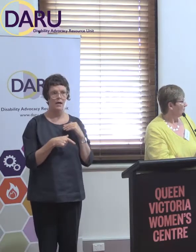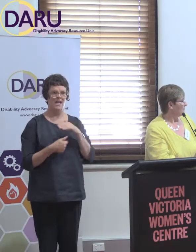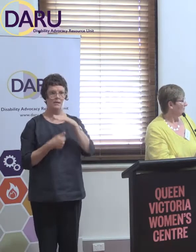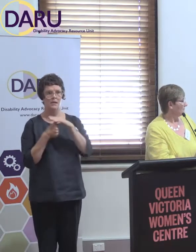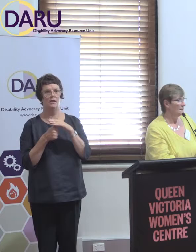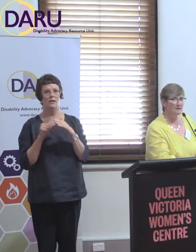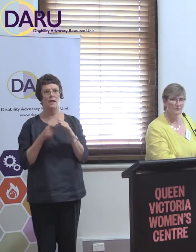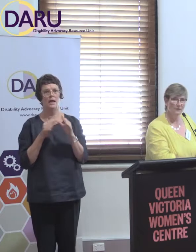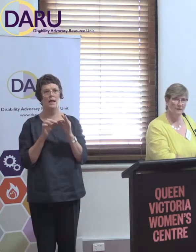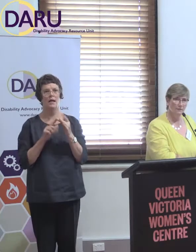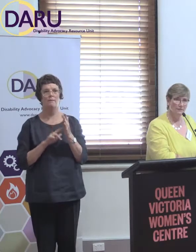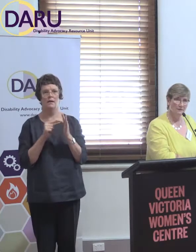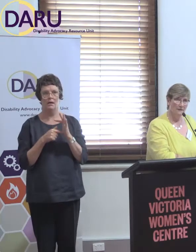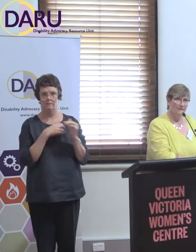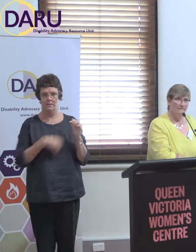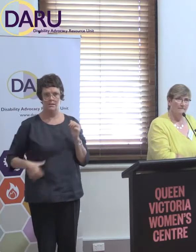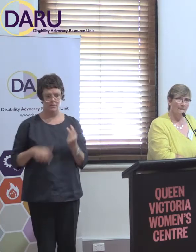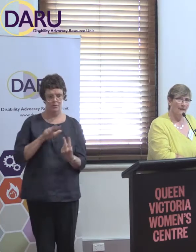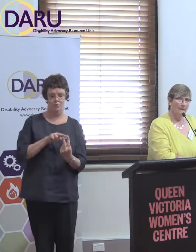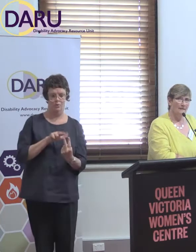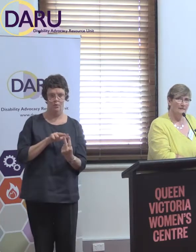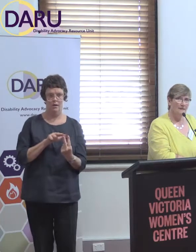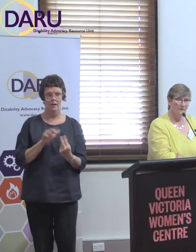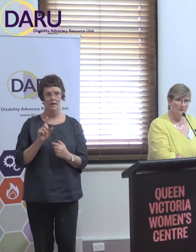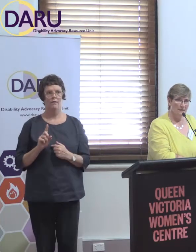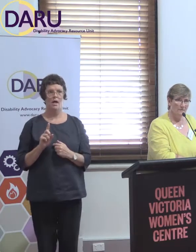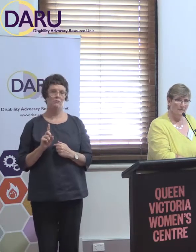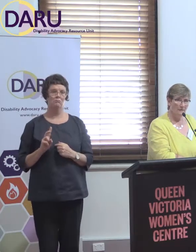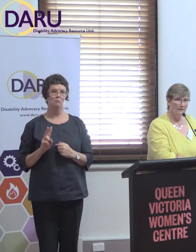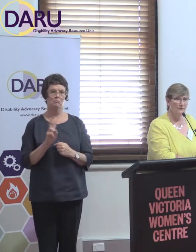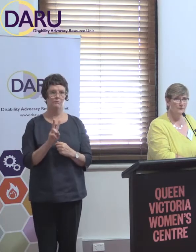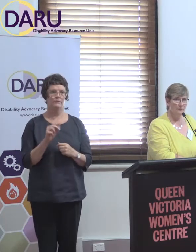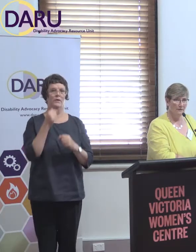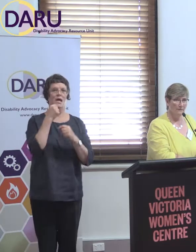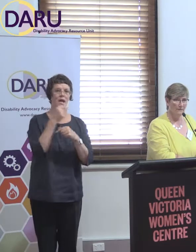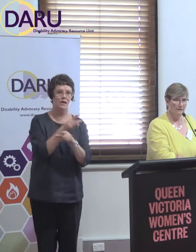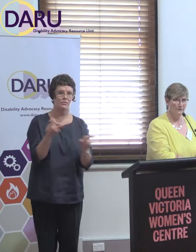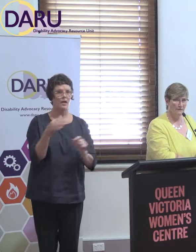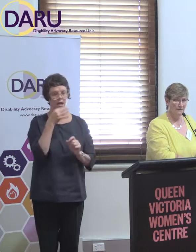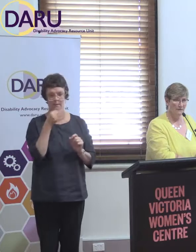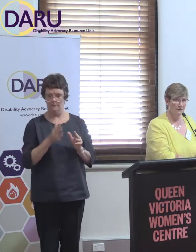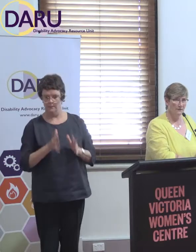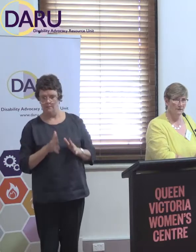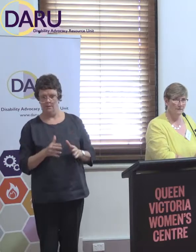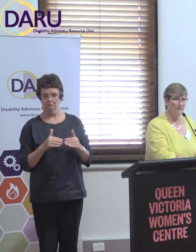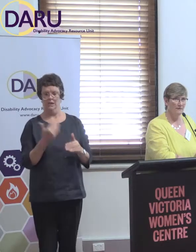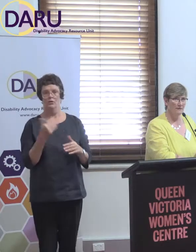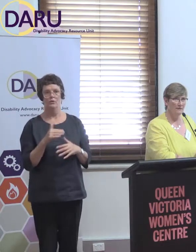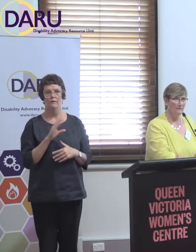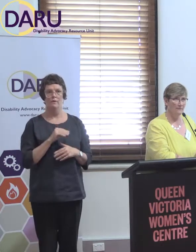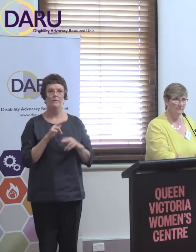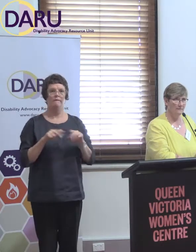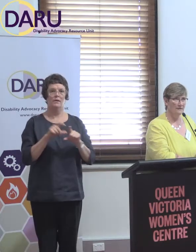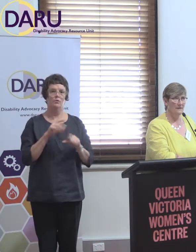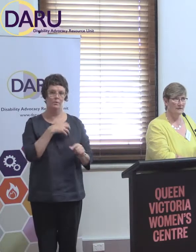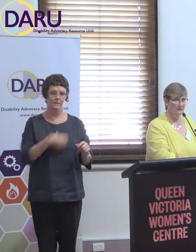And they put out a fairly strongly worded media release, a bit unusual from a federal minister, actually, because